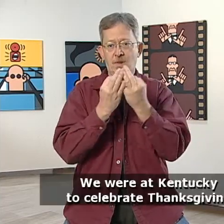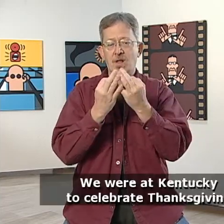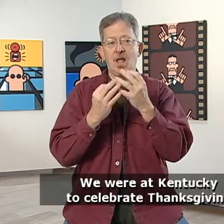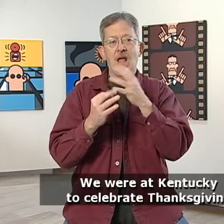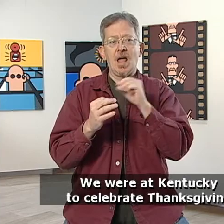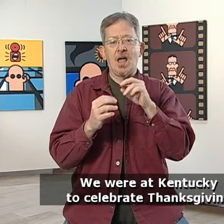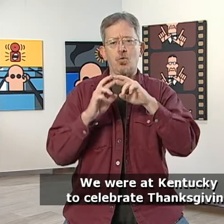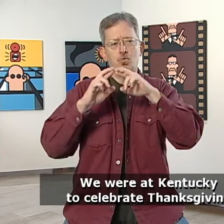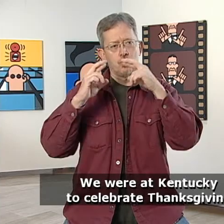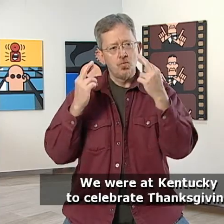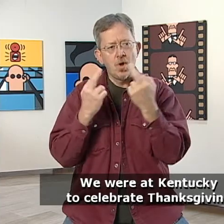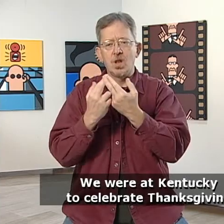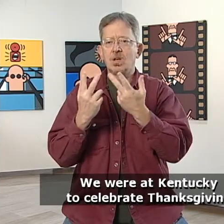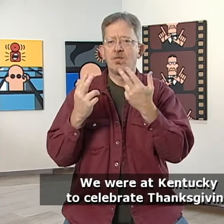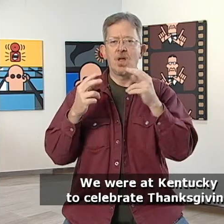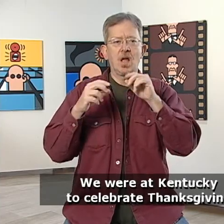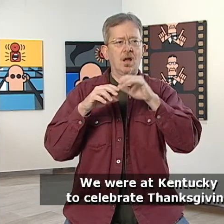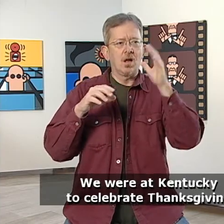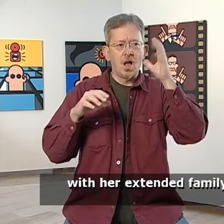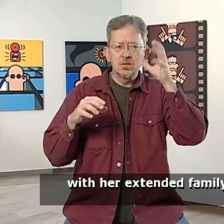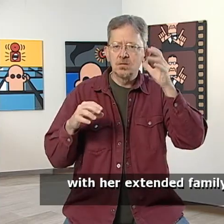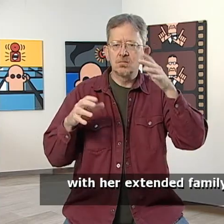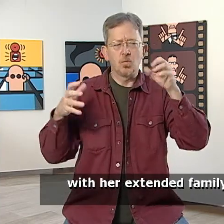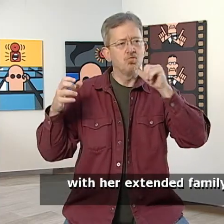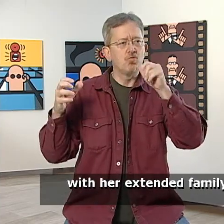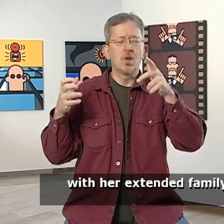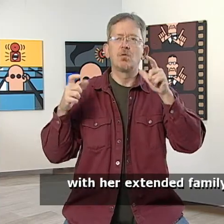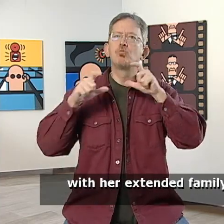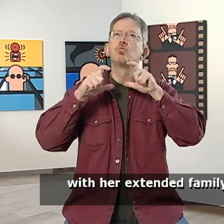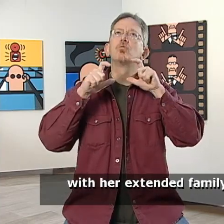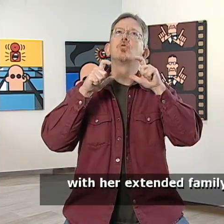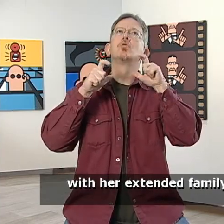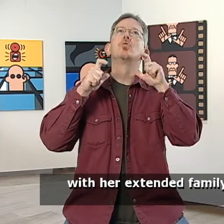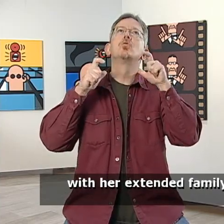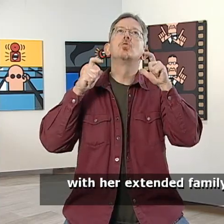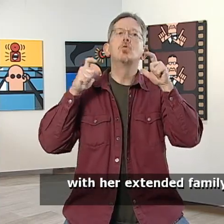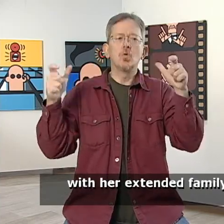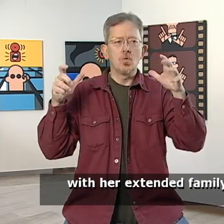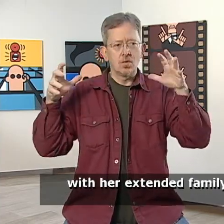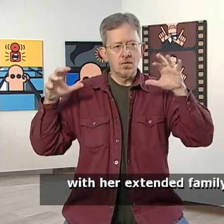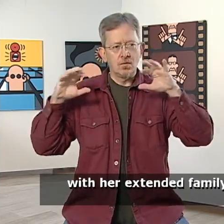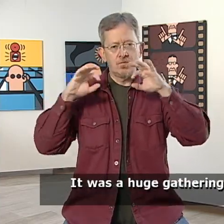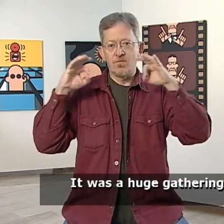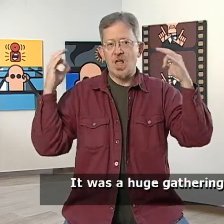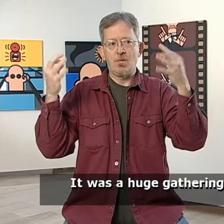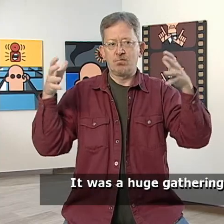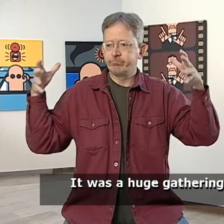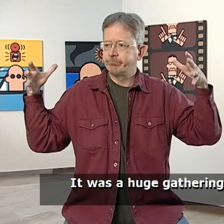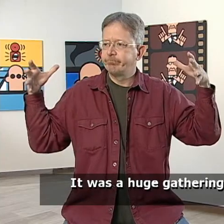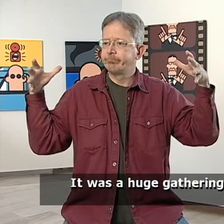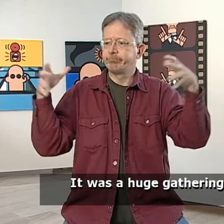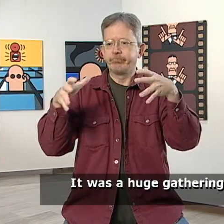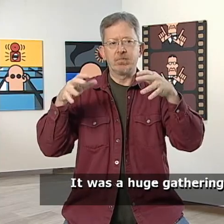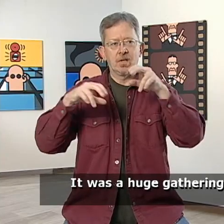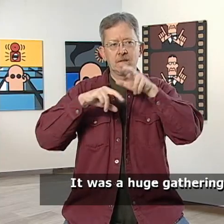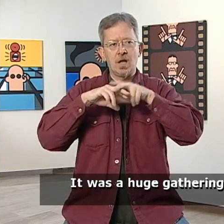We were at Kentucky to celebrate Thanksgiving with her extended family. It was a huge